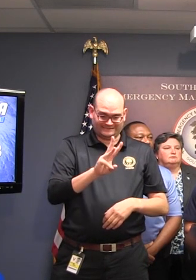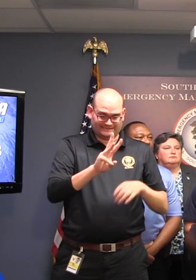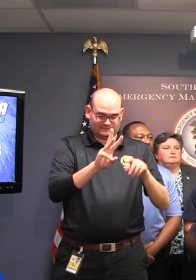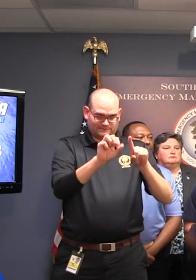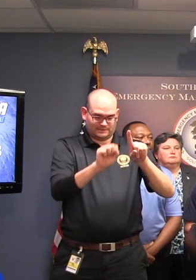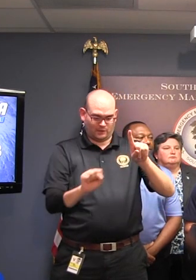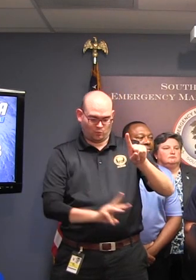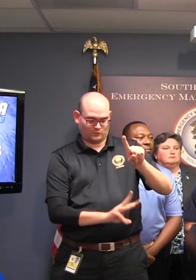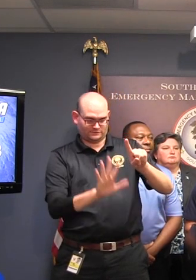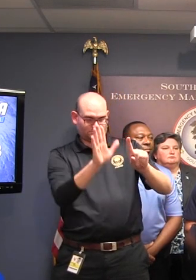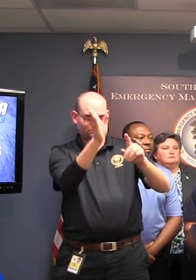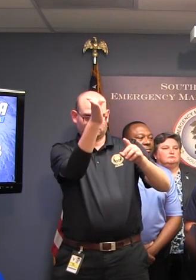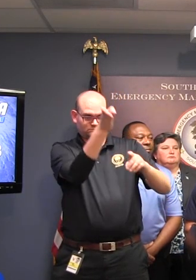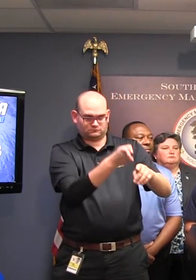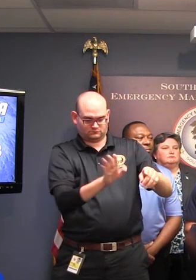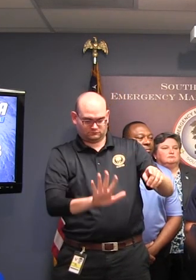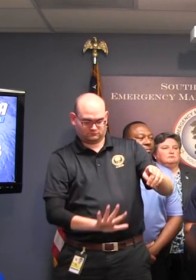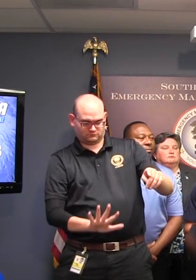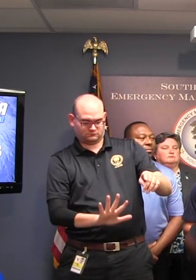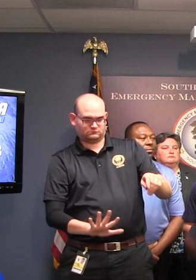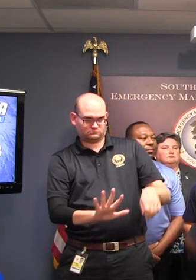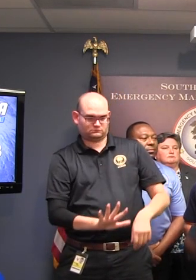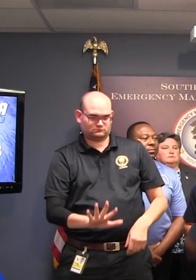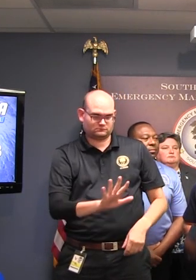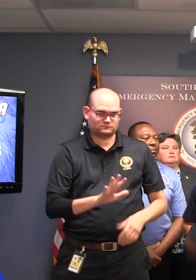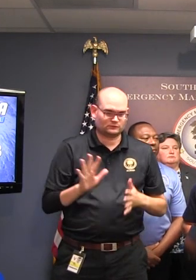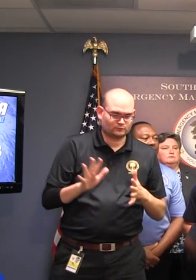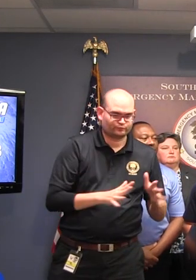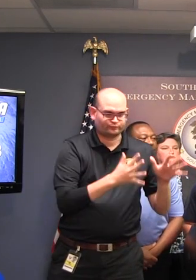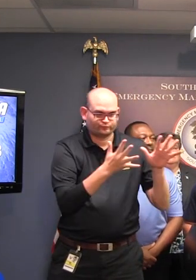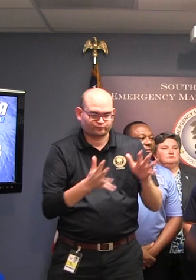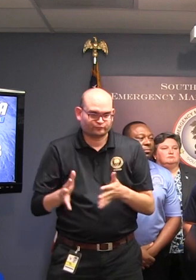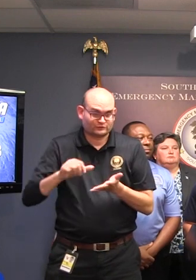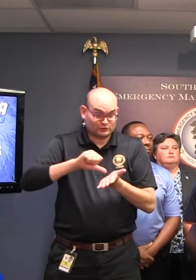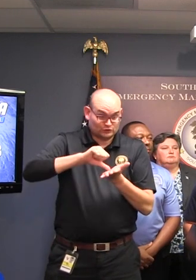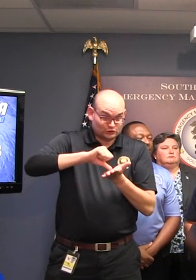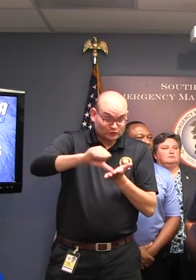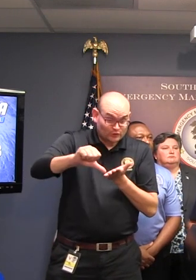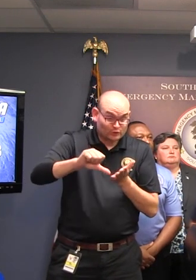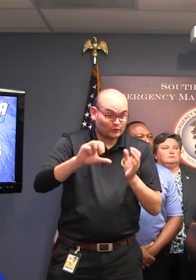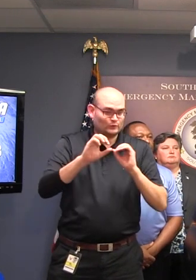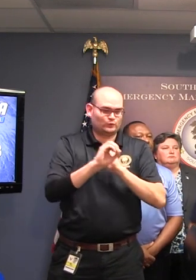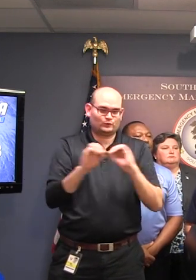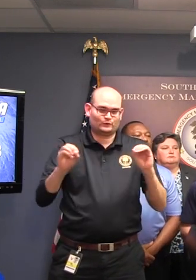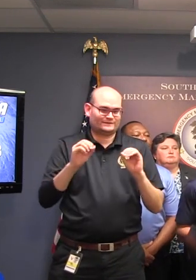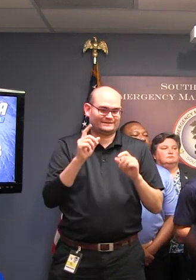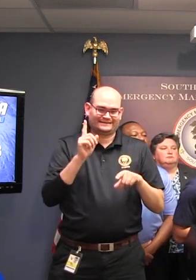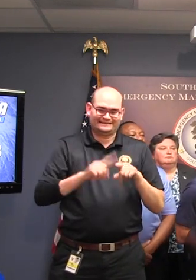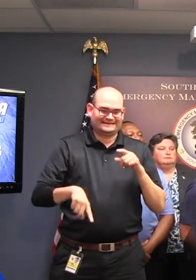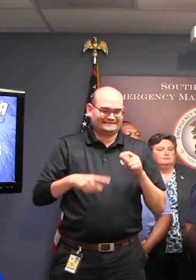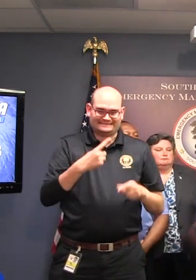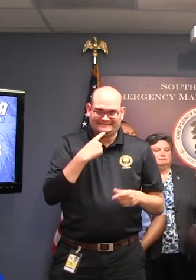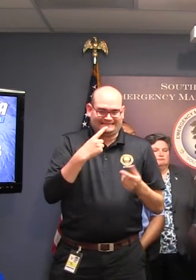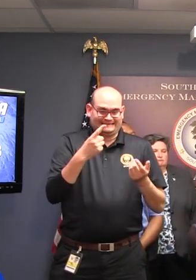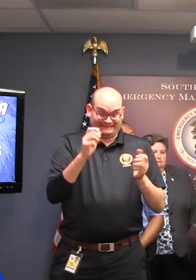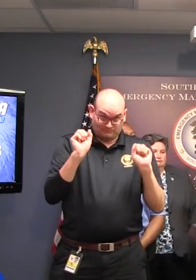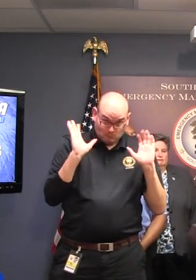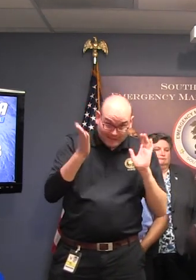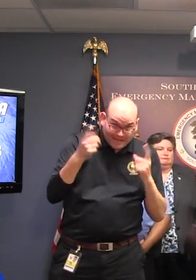the strongest winds will be located. However, isolated tornadoes cannot be rolled out elsewhere across the state. That's all I have. Thank you. Thank you.